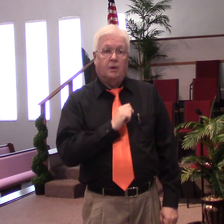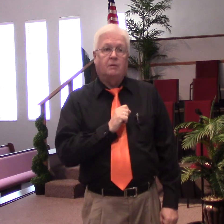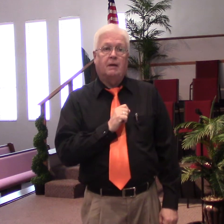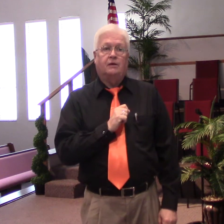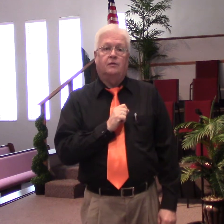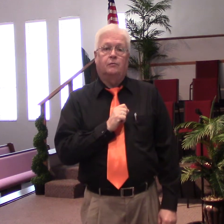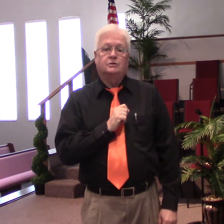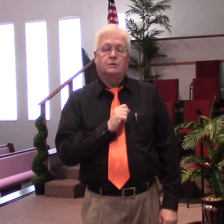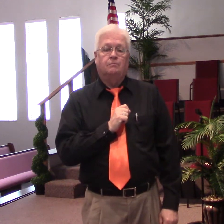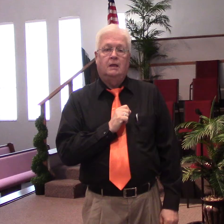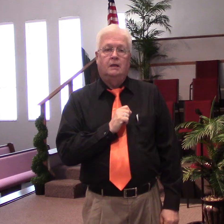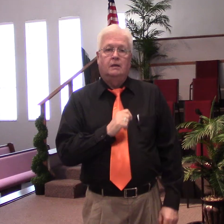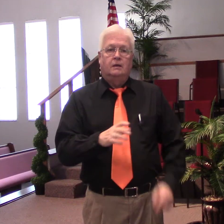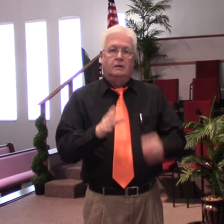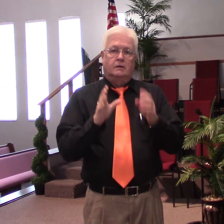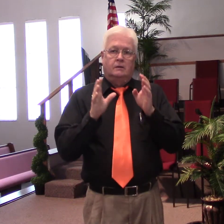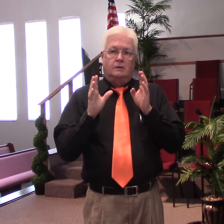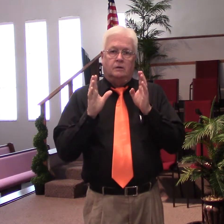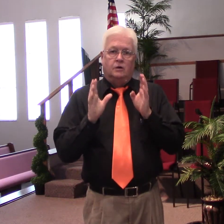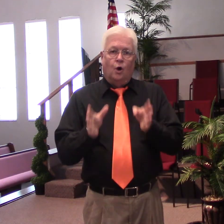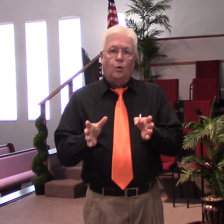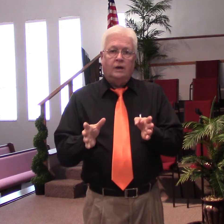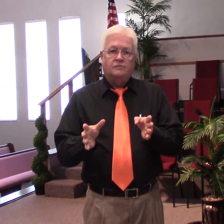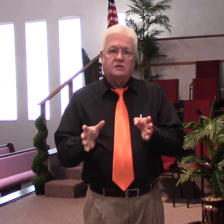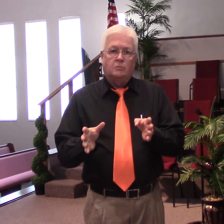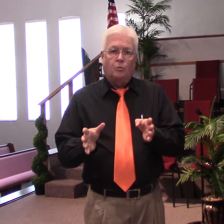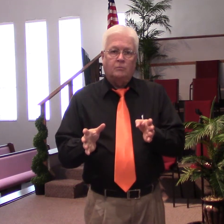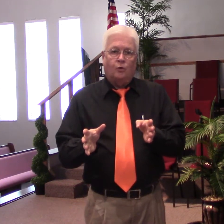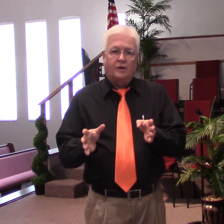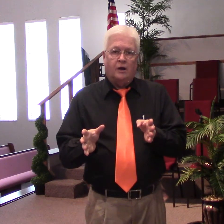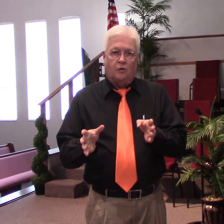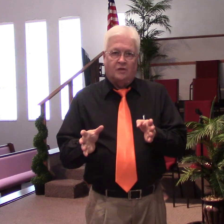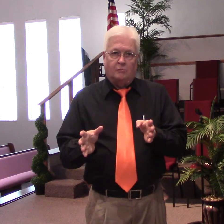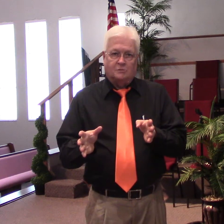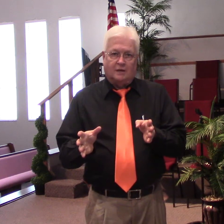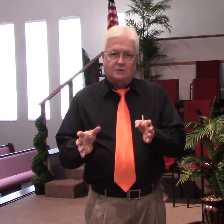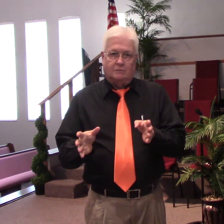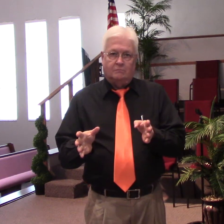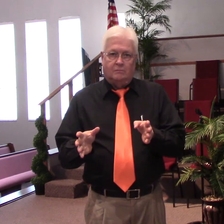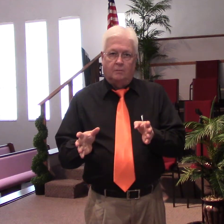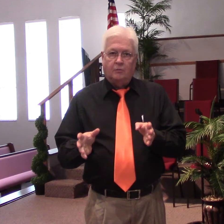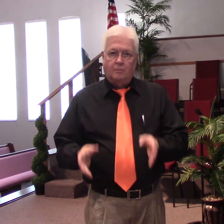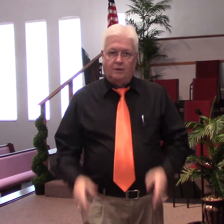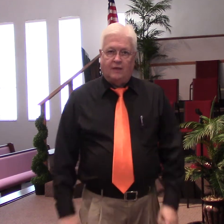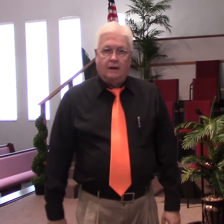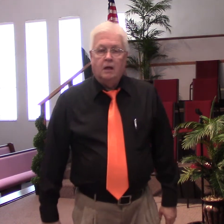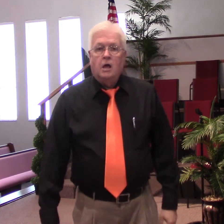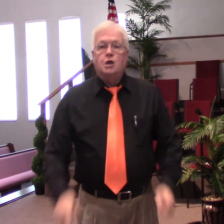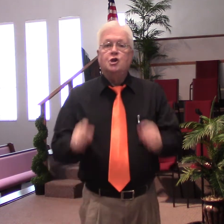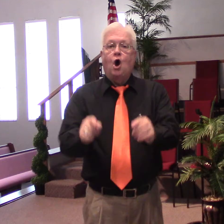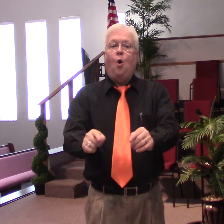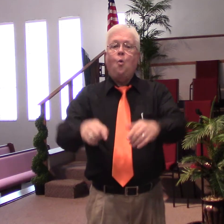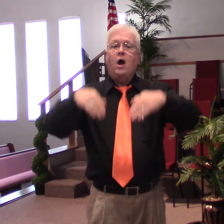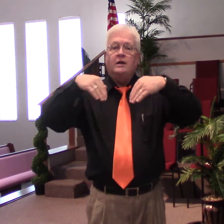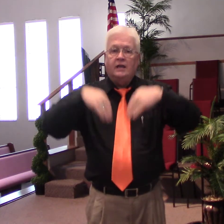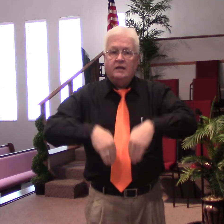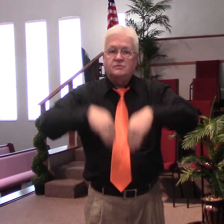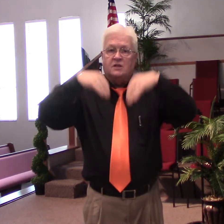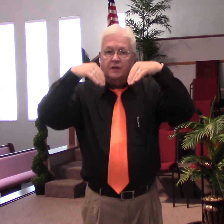coming back to the original. No one lives in the moment more than an Alzheimer's patient. Let me repeat that. No one lives in the